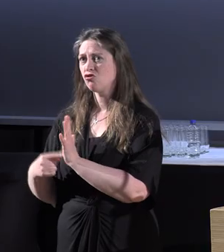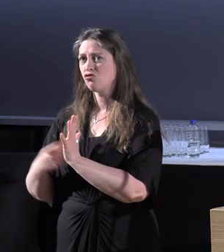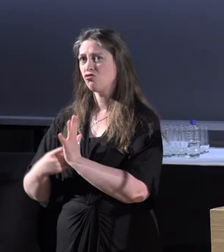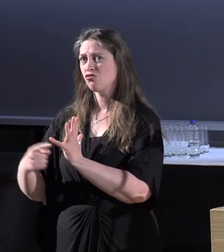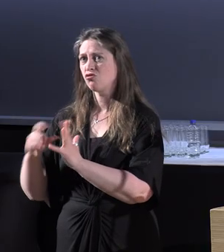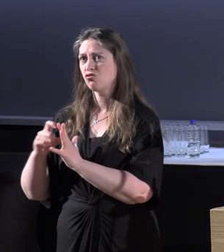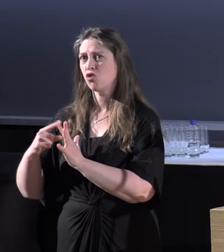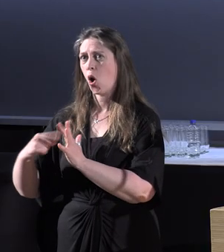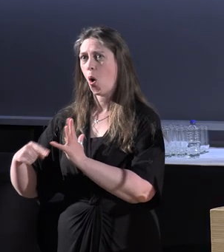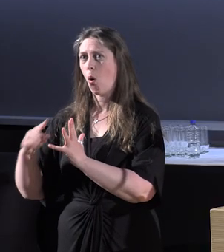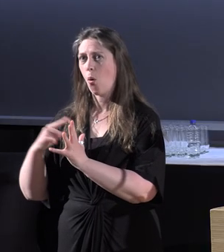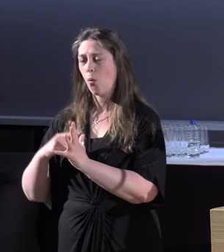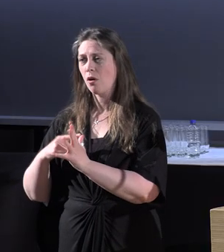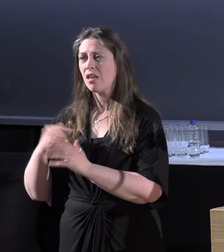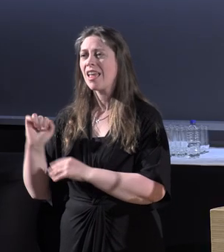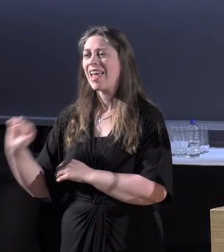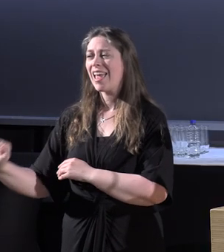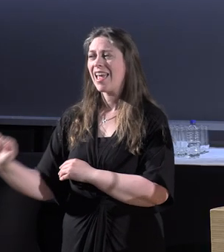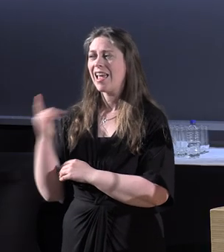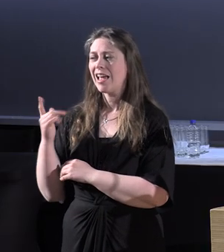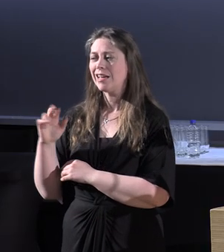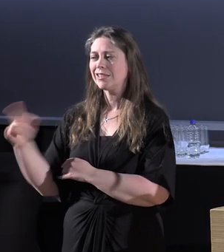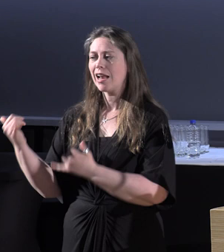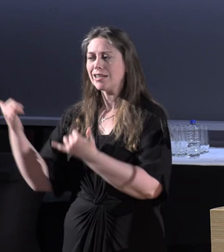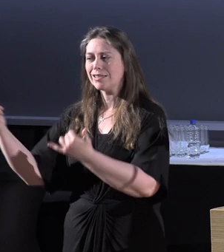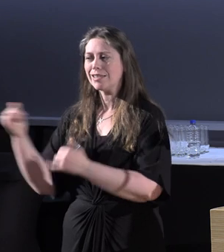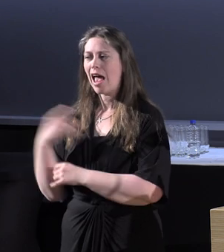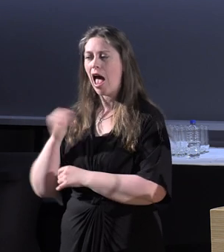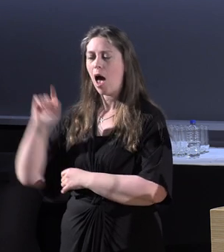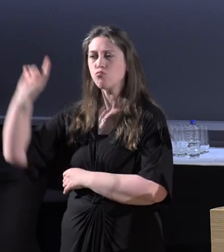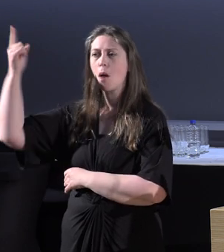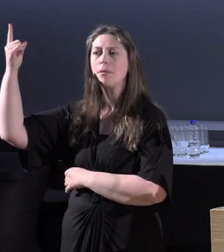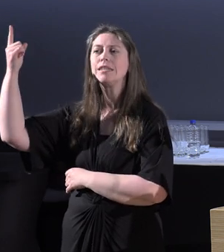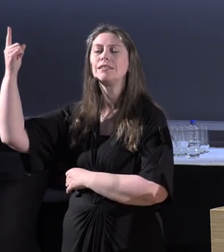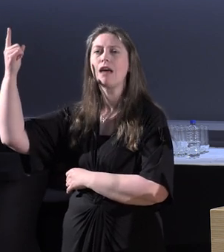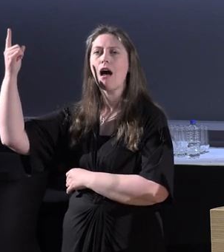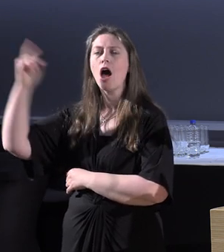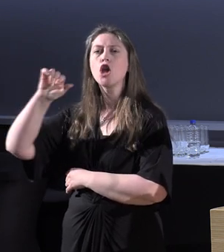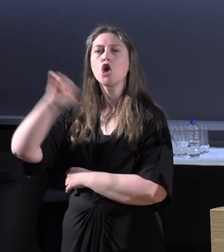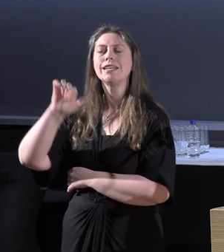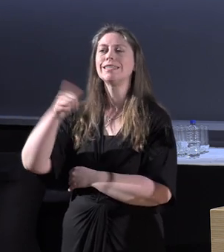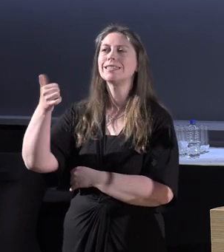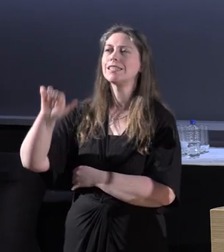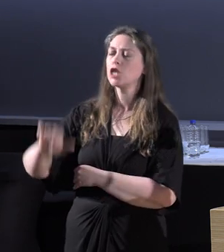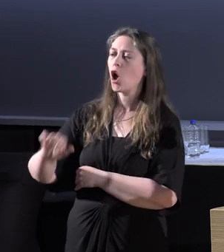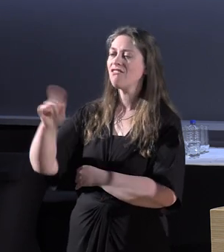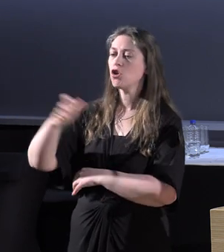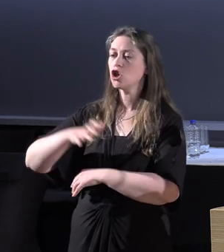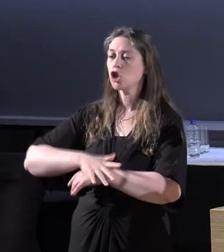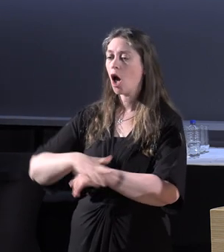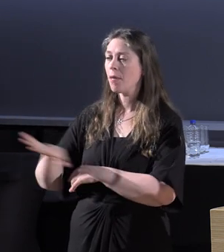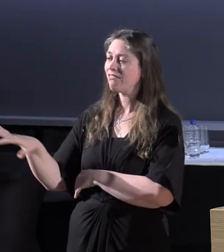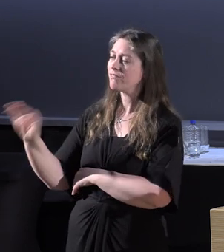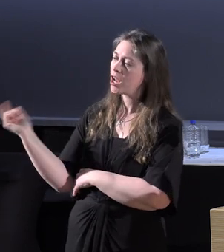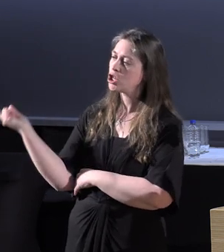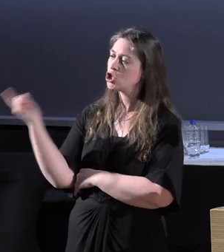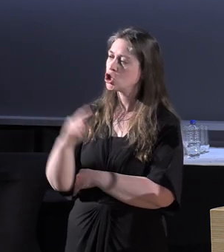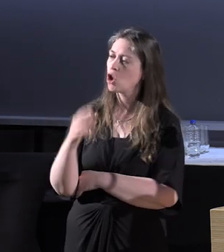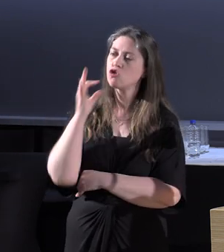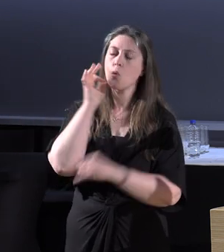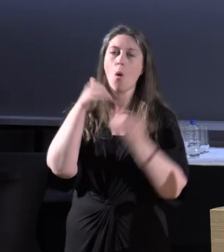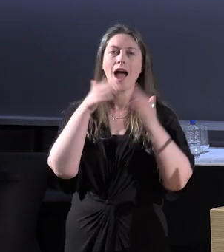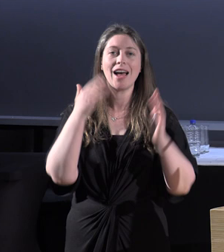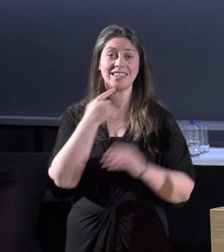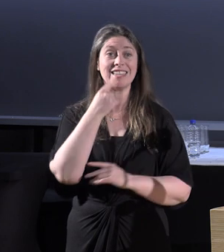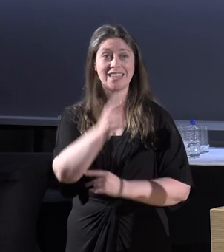politics. His son is currently our prime minister. But in 1969, when he was first invited to the White House, he actually said